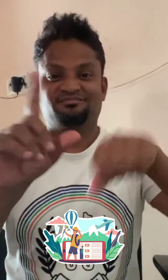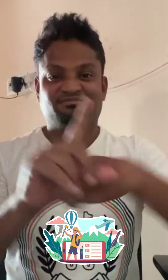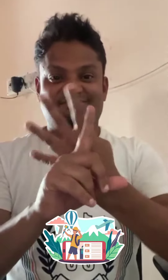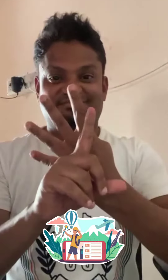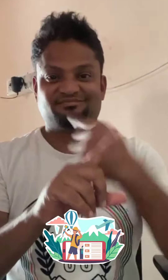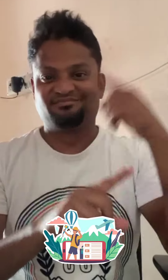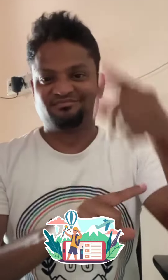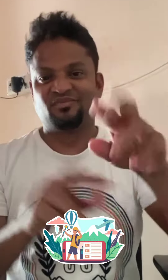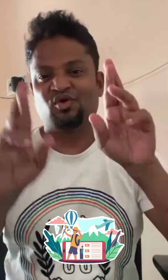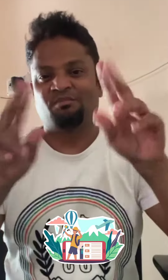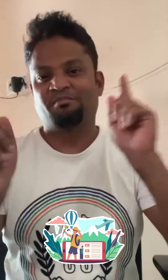He's a part of baby